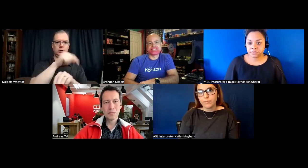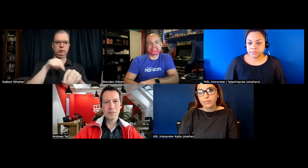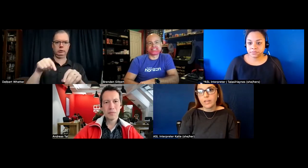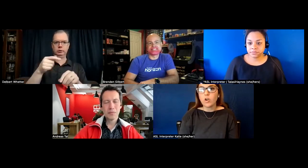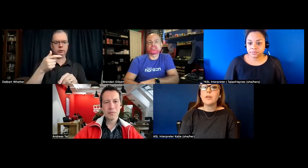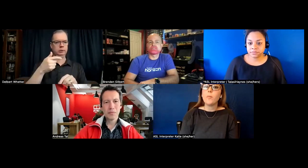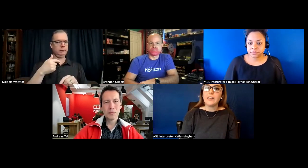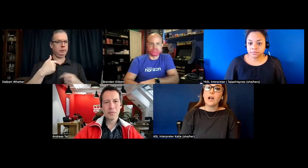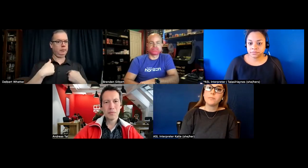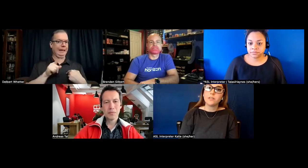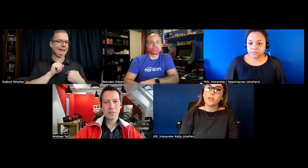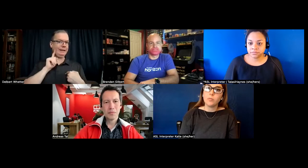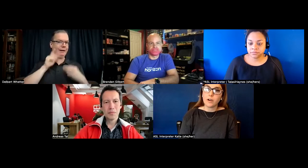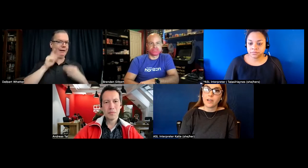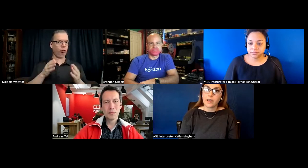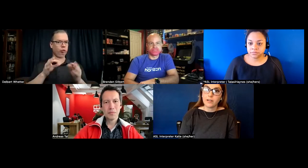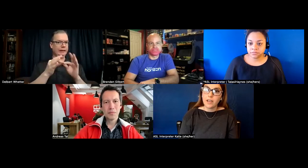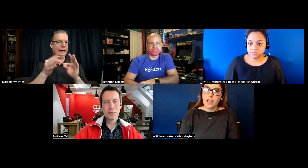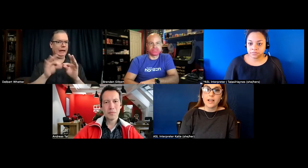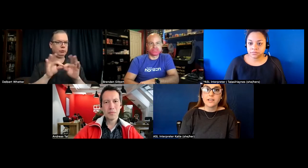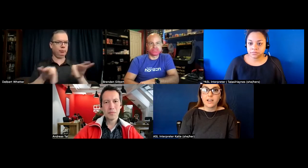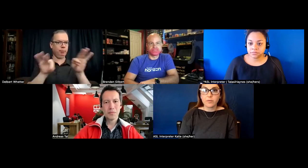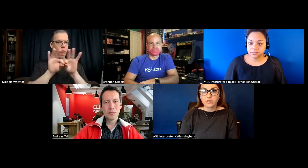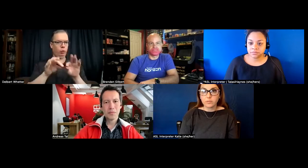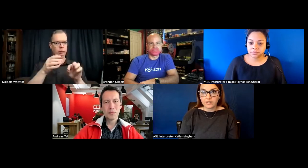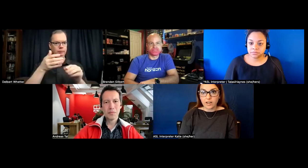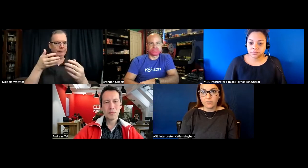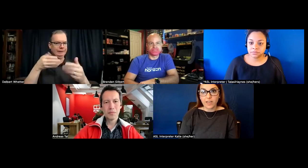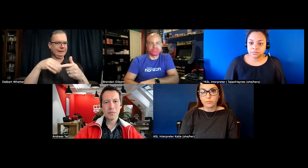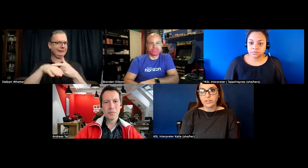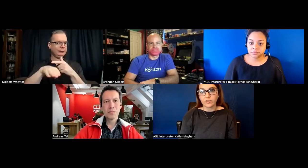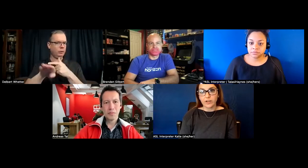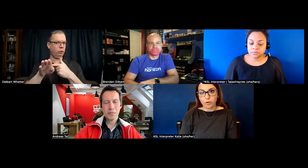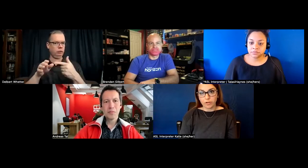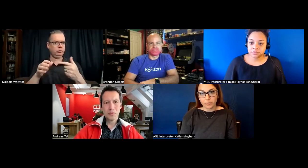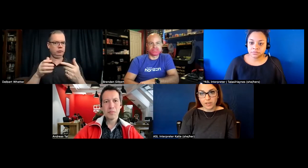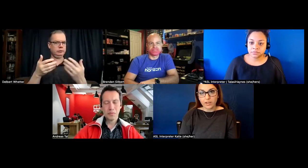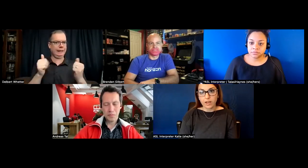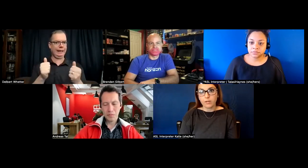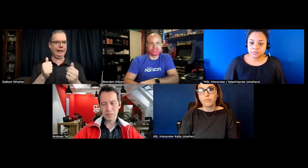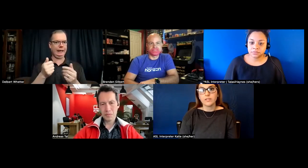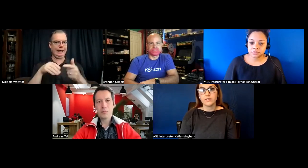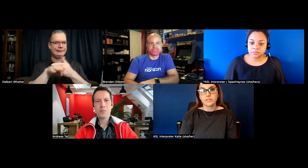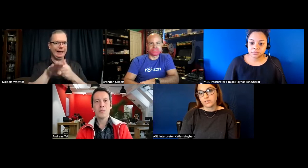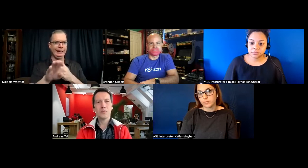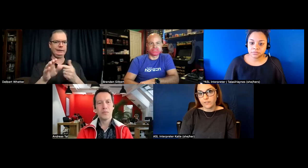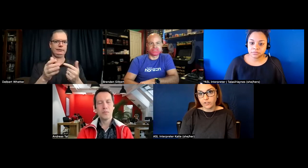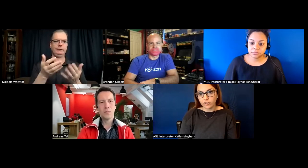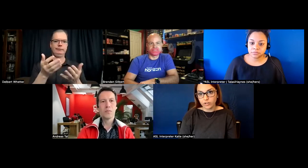can only opening up to the global market and as a deaf person myself captioning is very important to me um as an accessibility feature